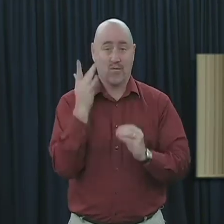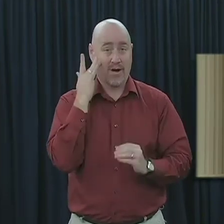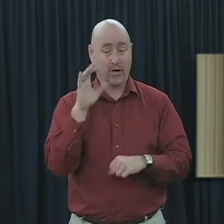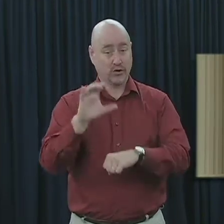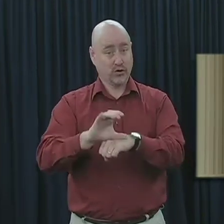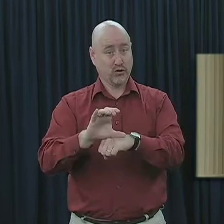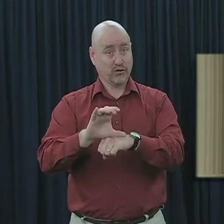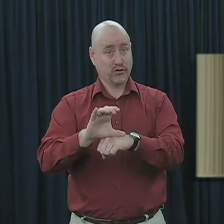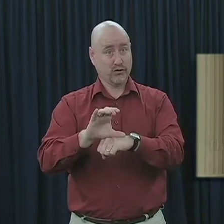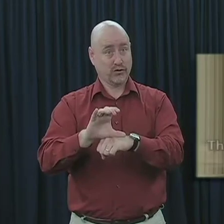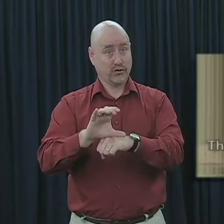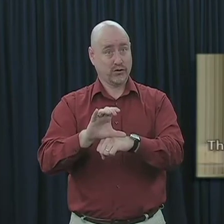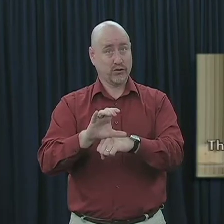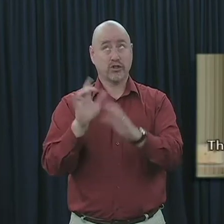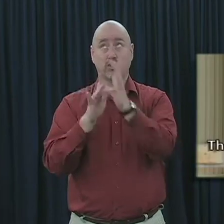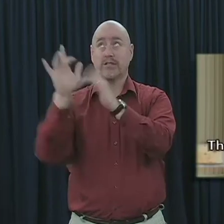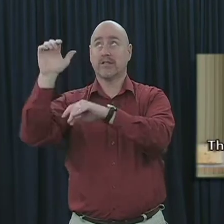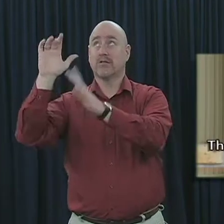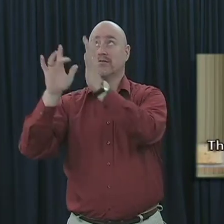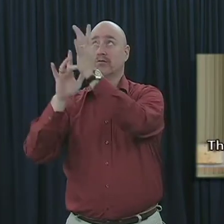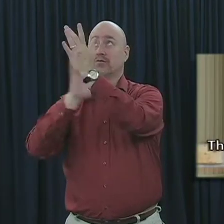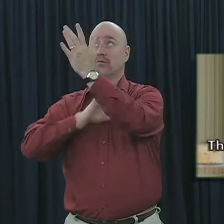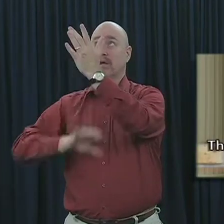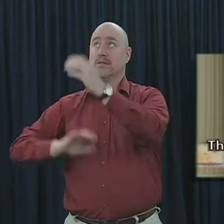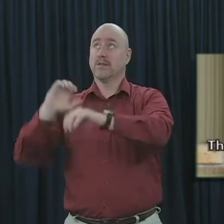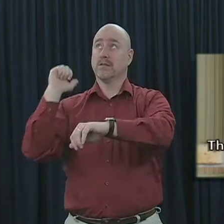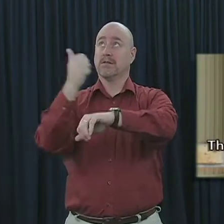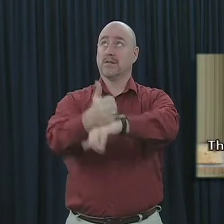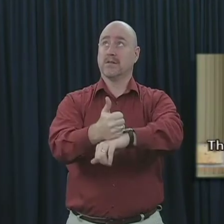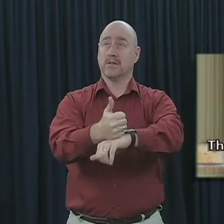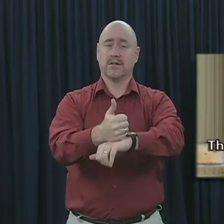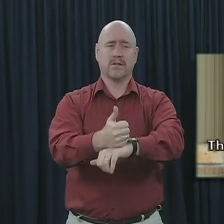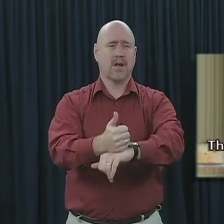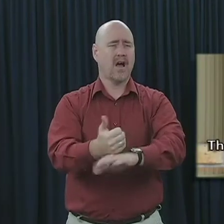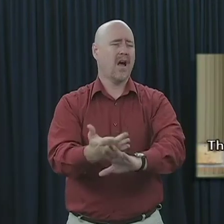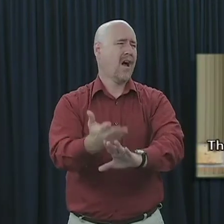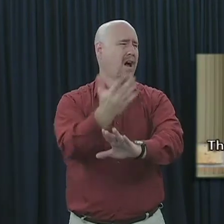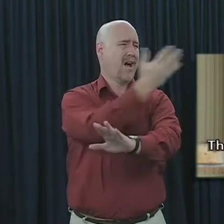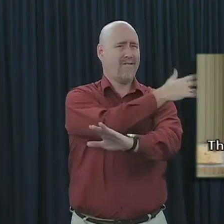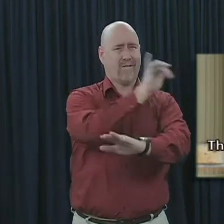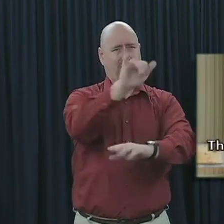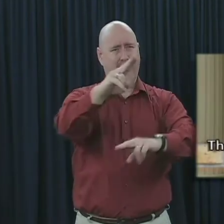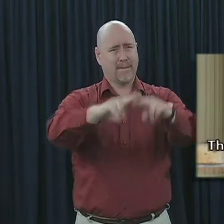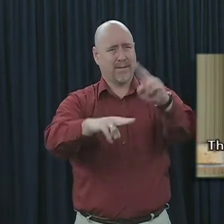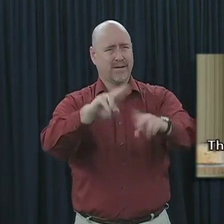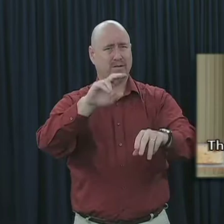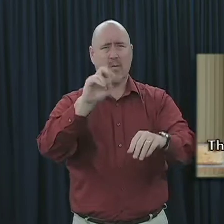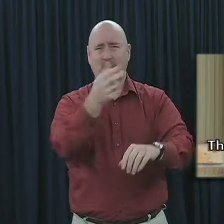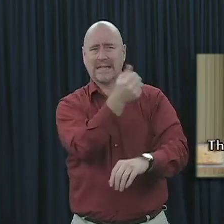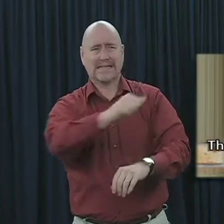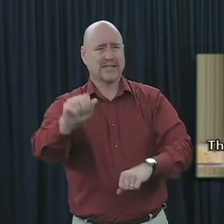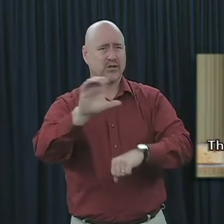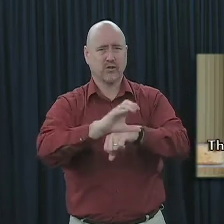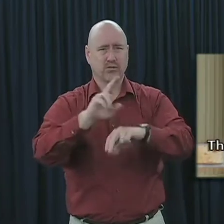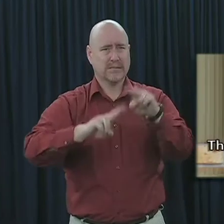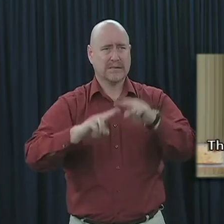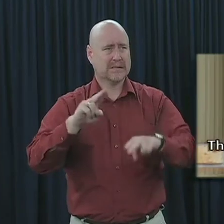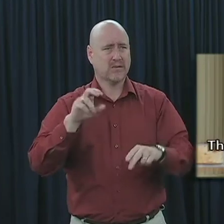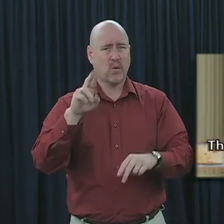church built by Jesus Christ, was in existence long before this church building or any other church building, or denomination,